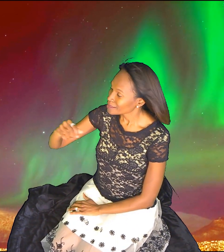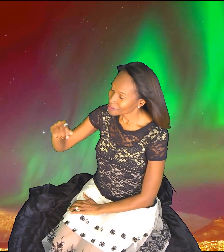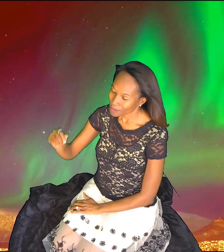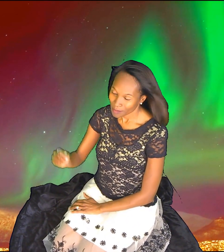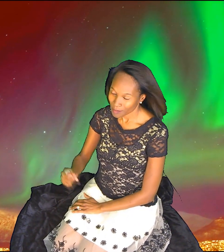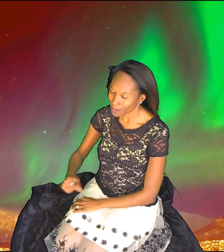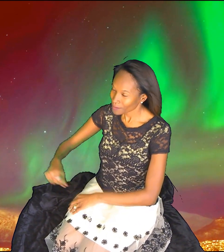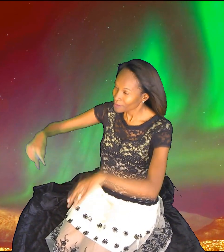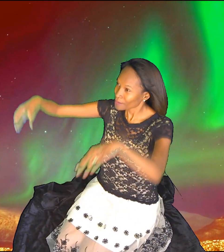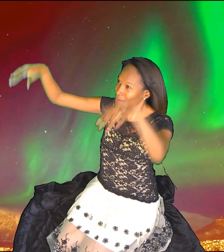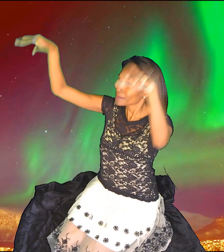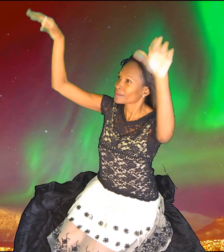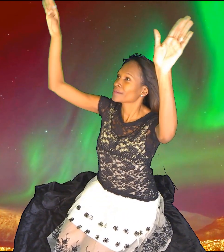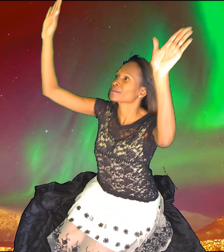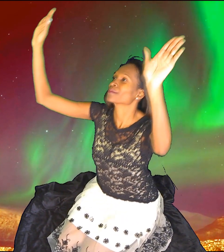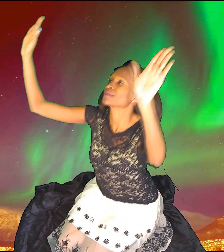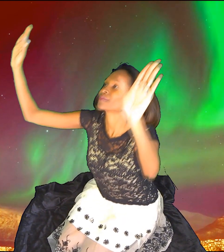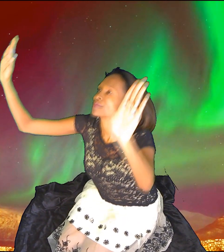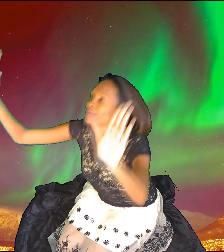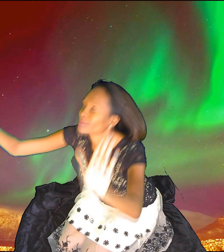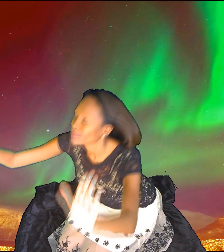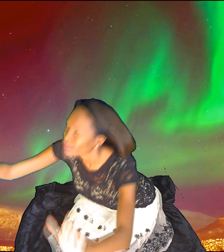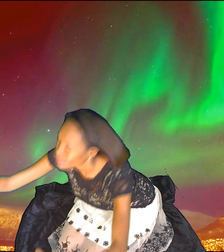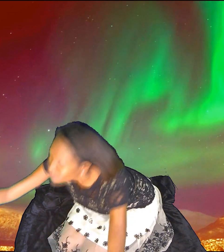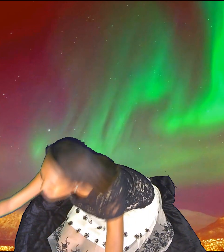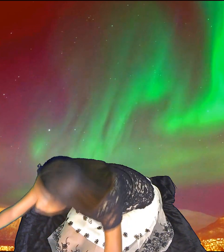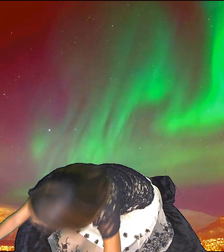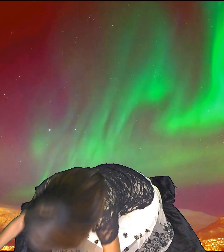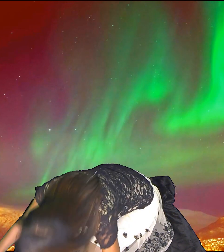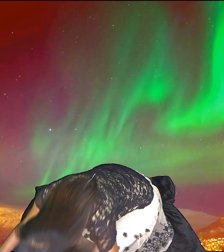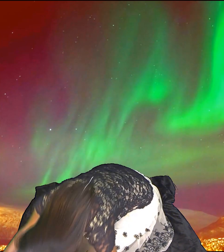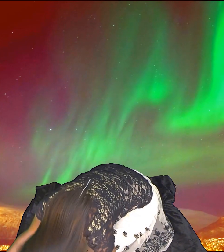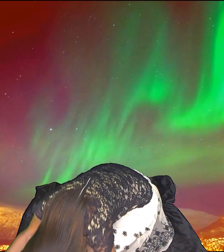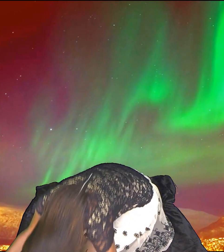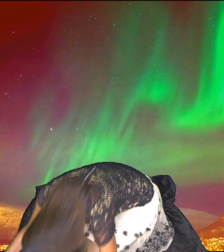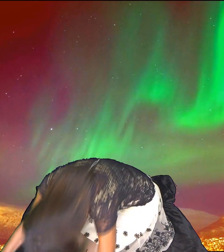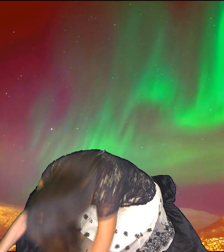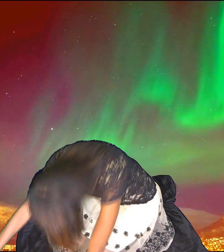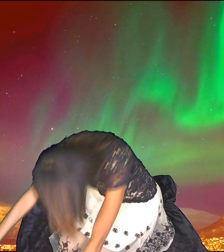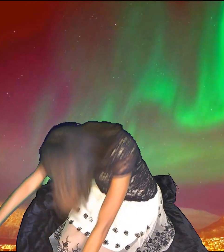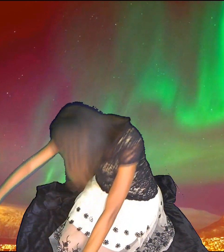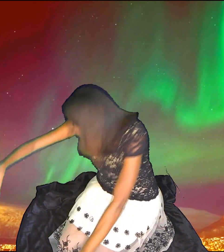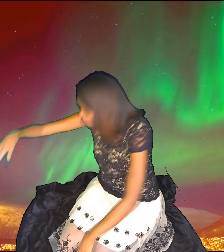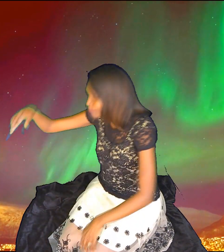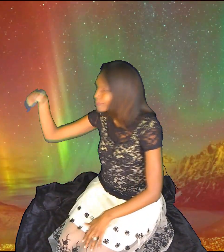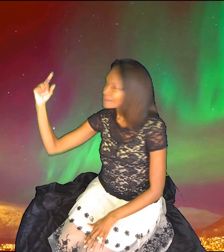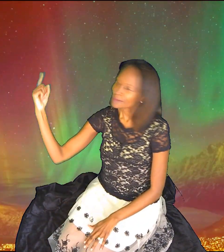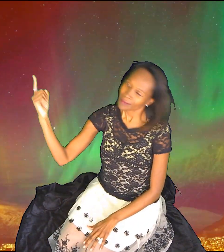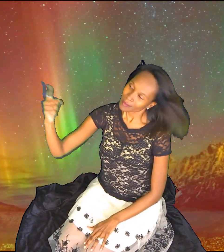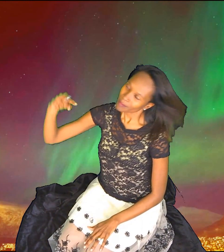To bow at your feet I can only imagine